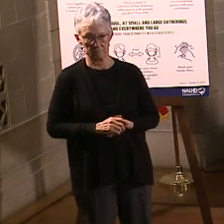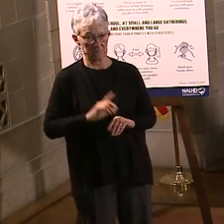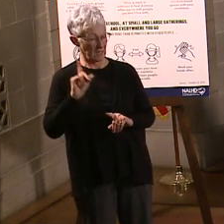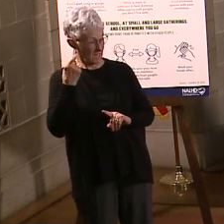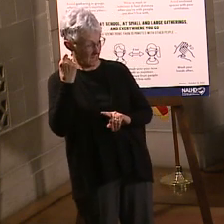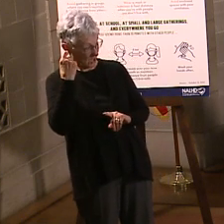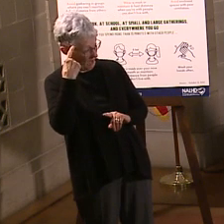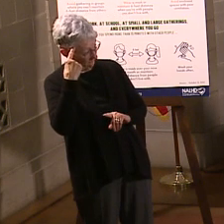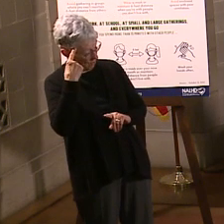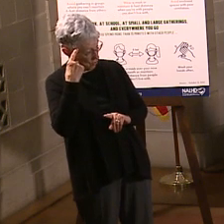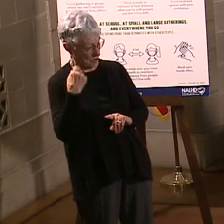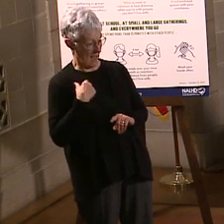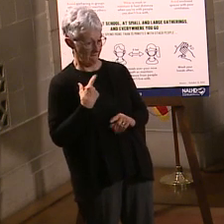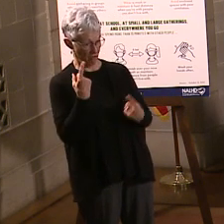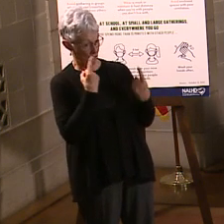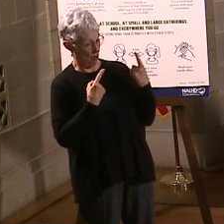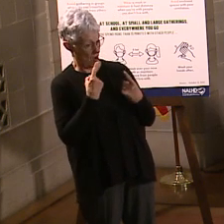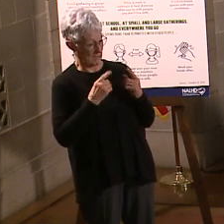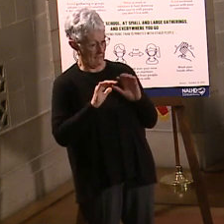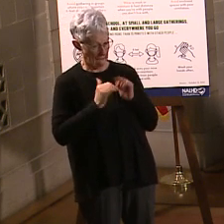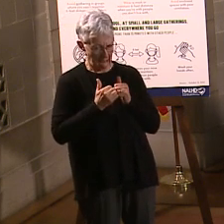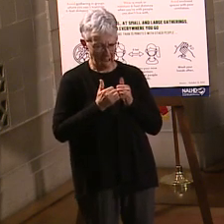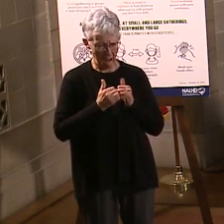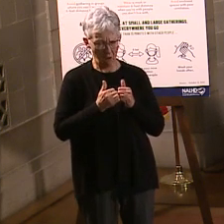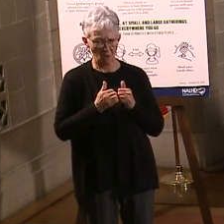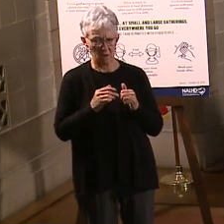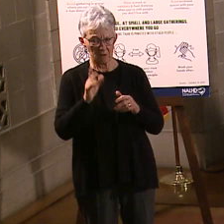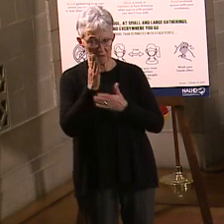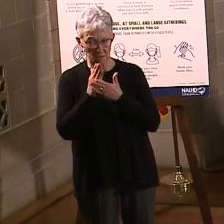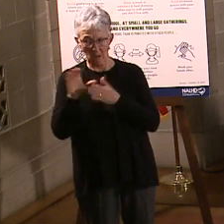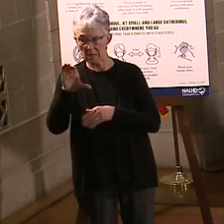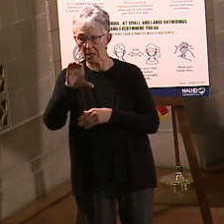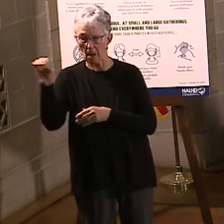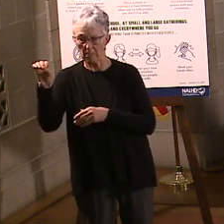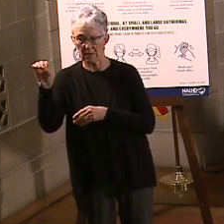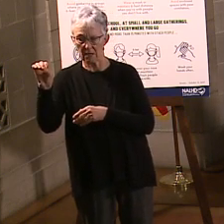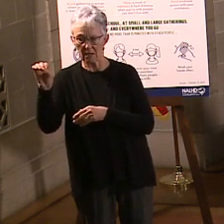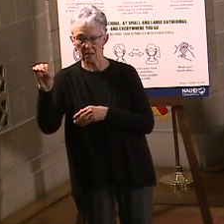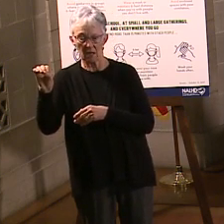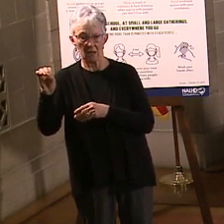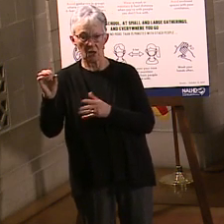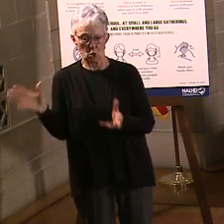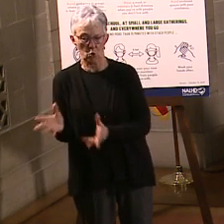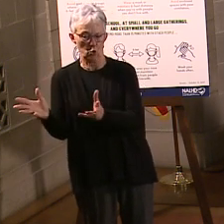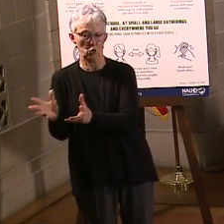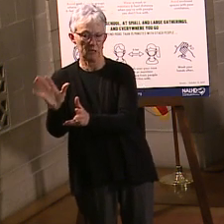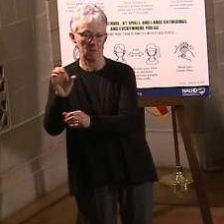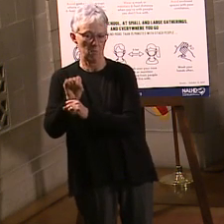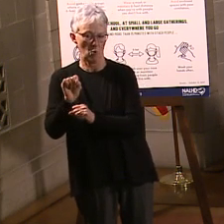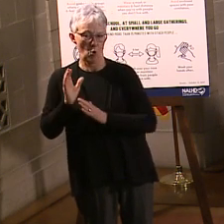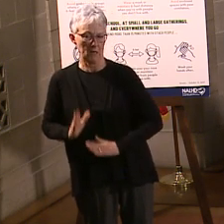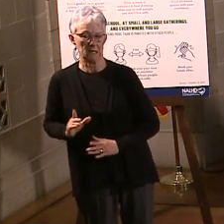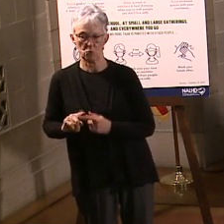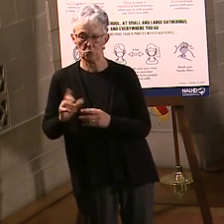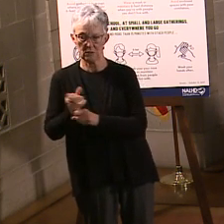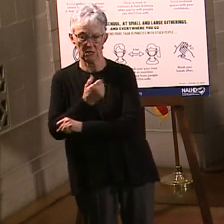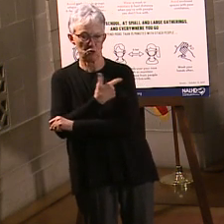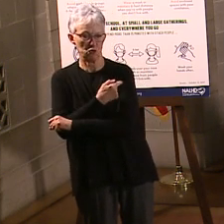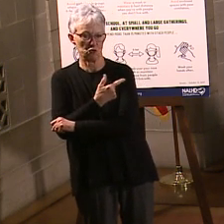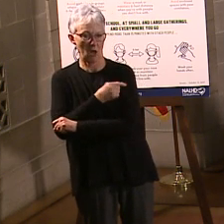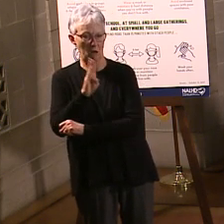companies encouraging people to get vaccinated by offering cash bonuses? You know, certainly we want people to get signed up. We want people to get vaccinated.